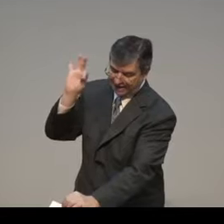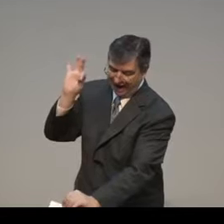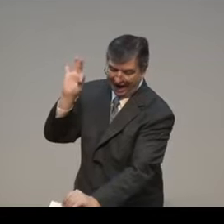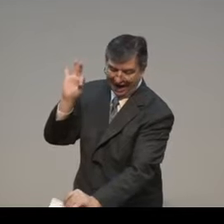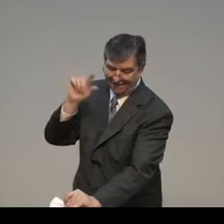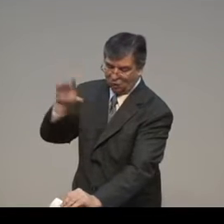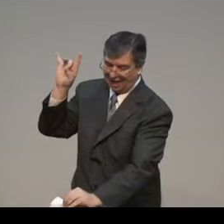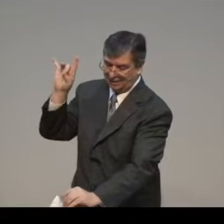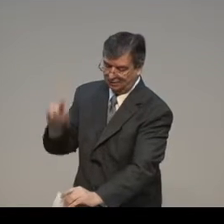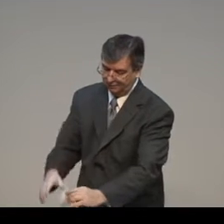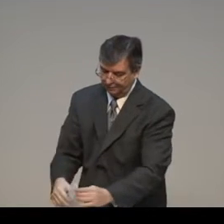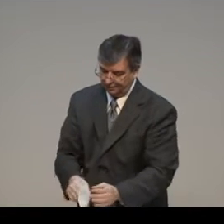Chapter 9, verse 18.